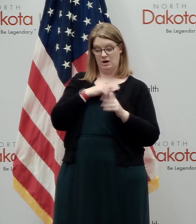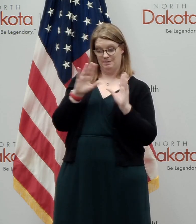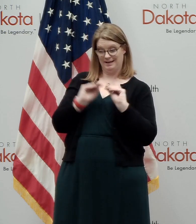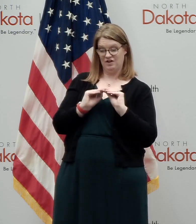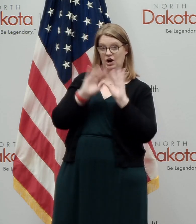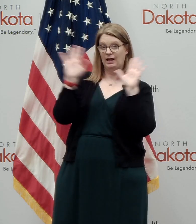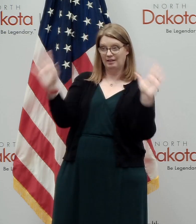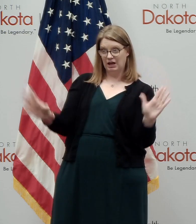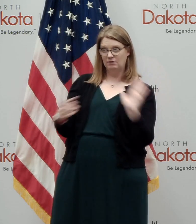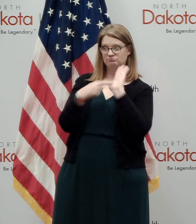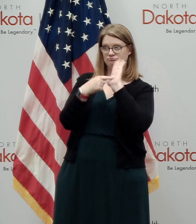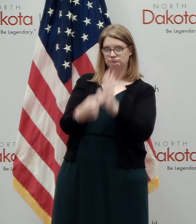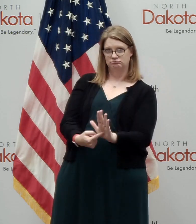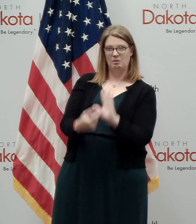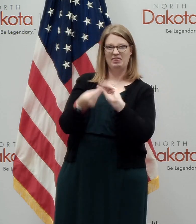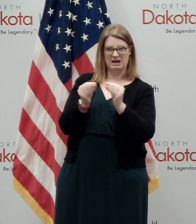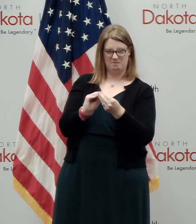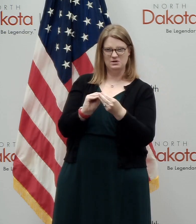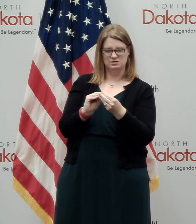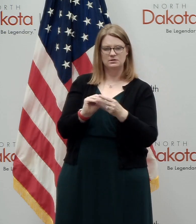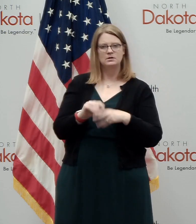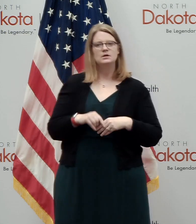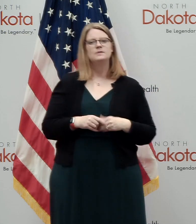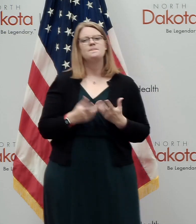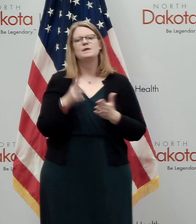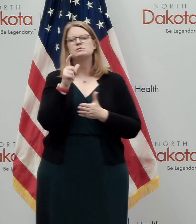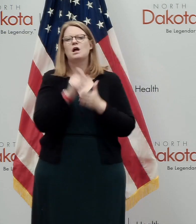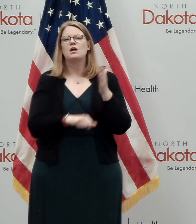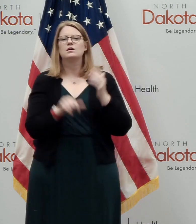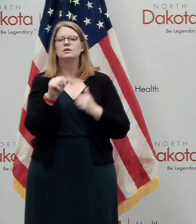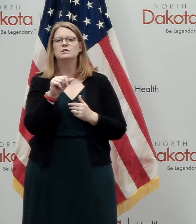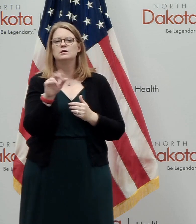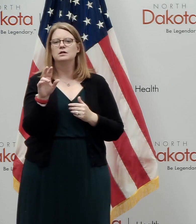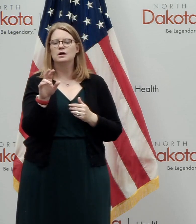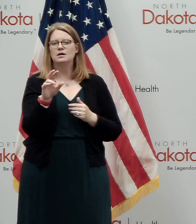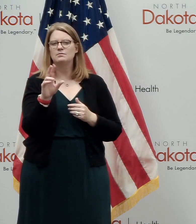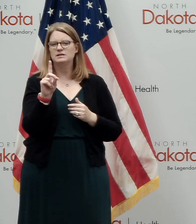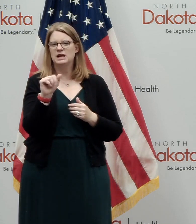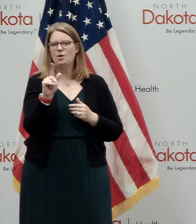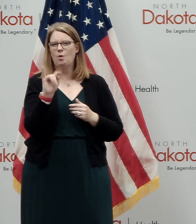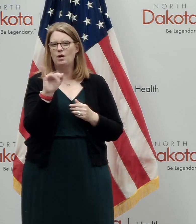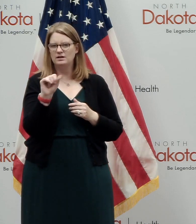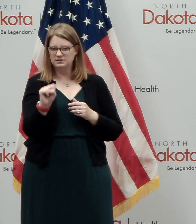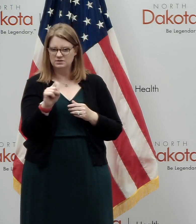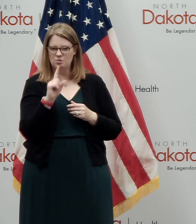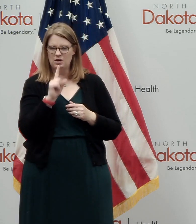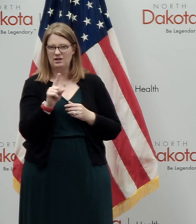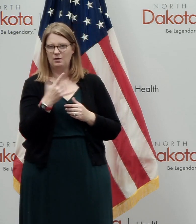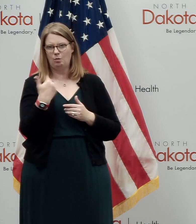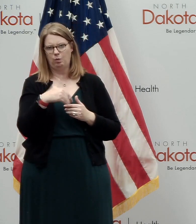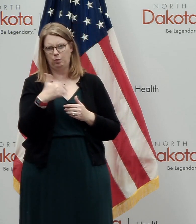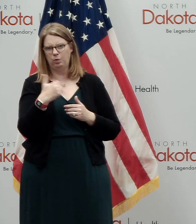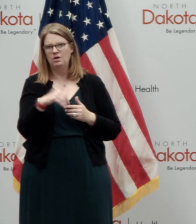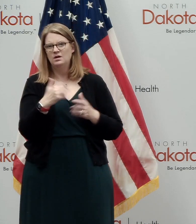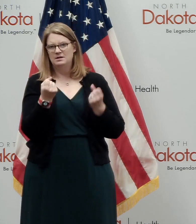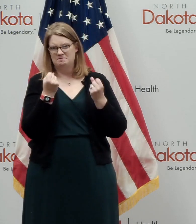there was a national article about the Dakotas leading the nation in virus growth. And it was relying on a couple things. It